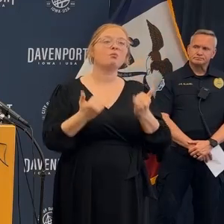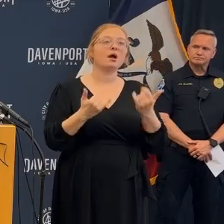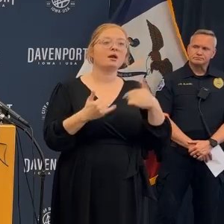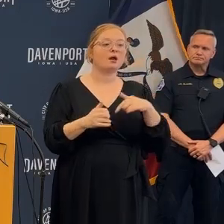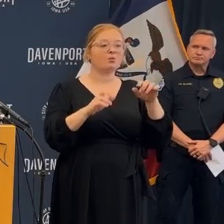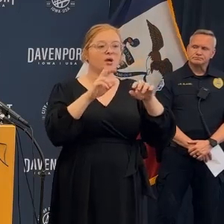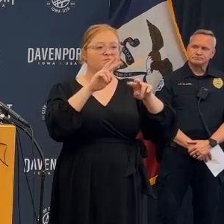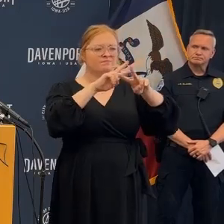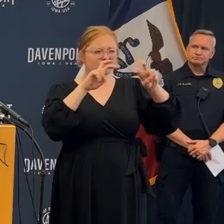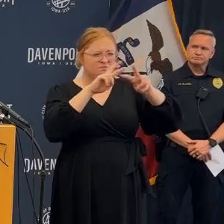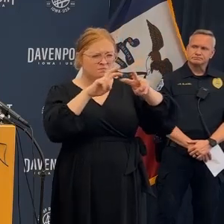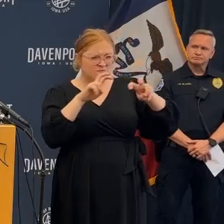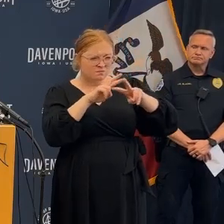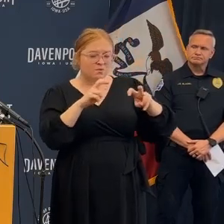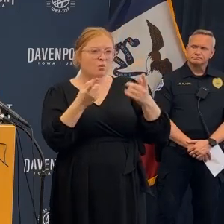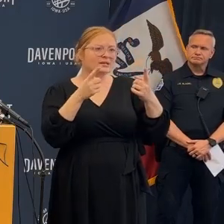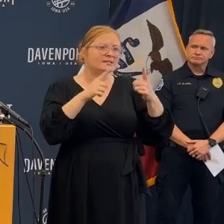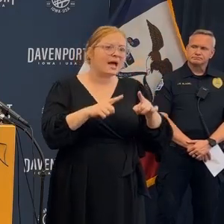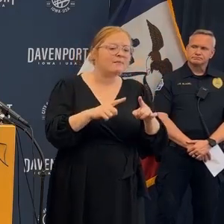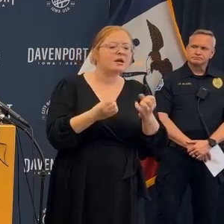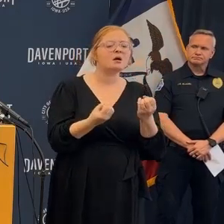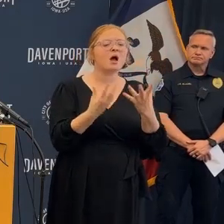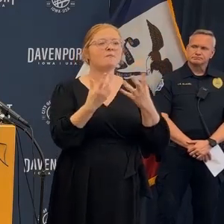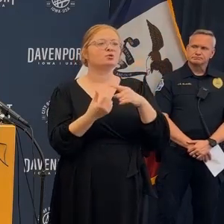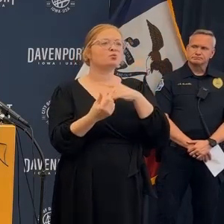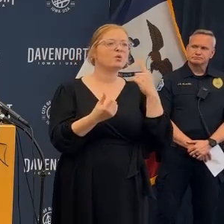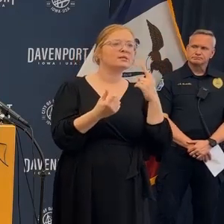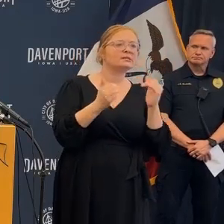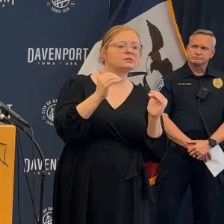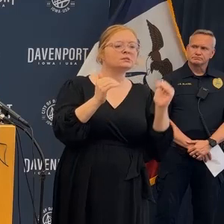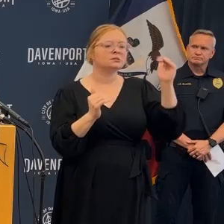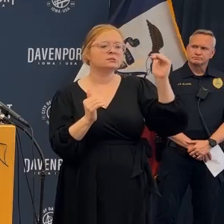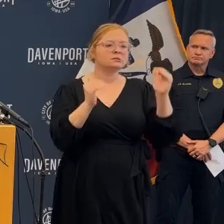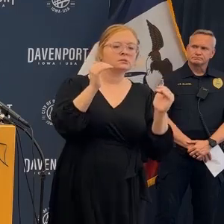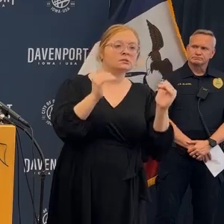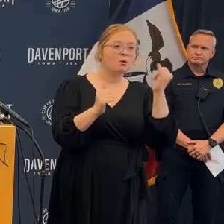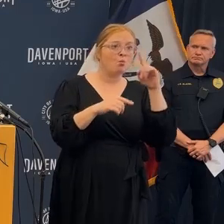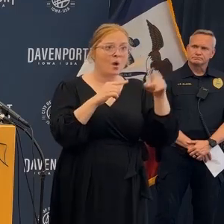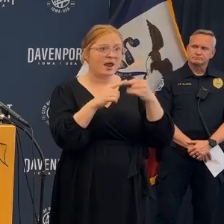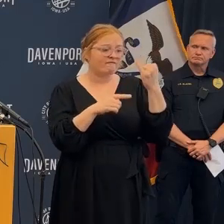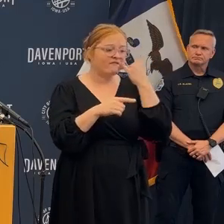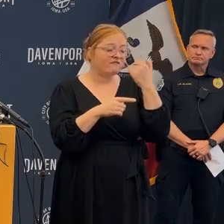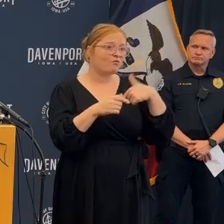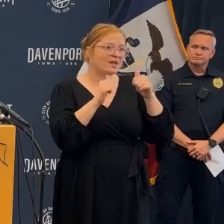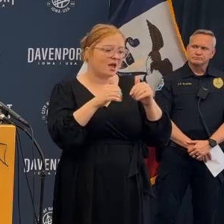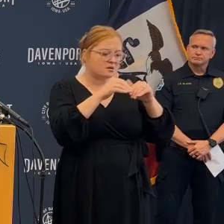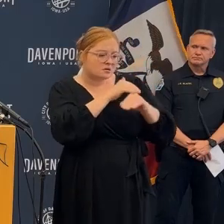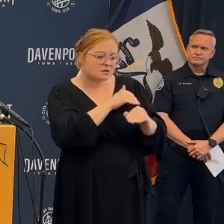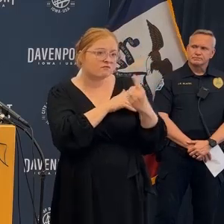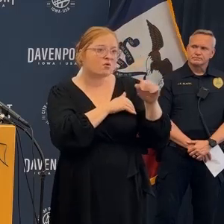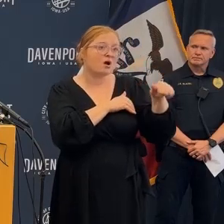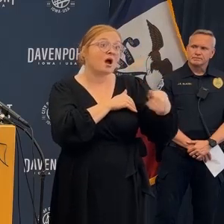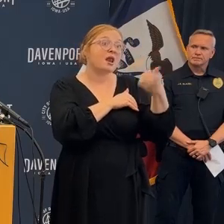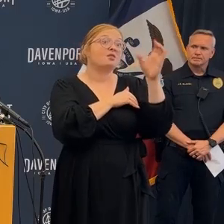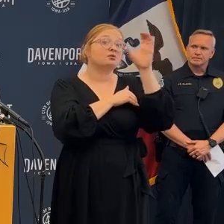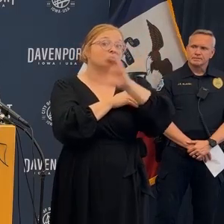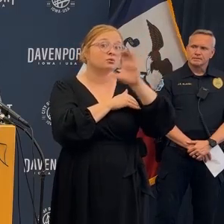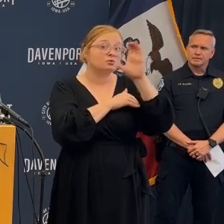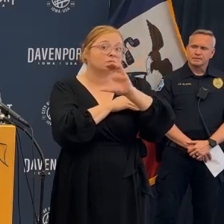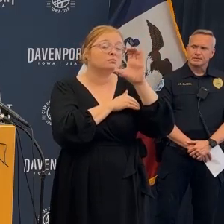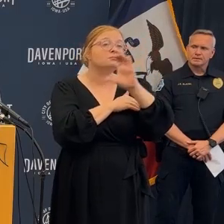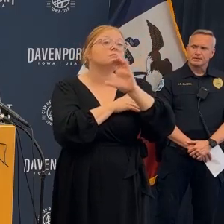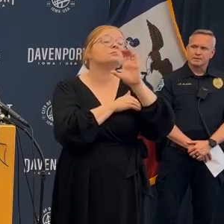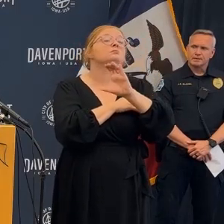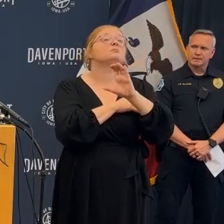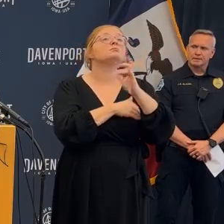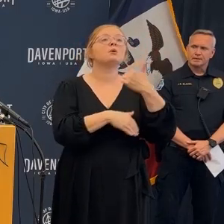to potential collapse. We are currently evaluating the risk assessment of where we can go